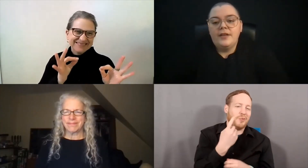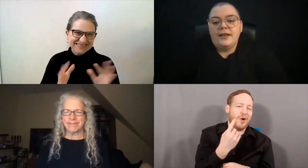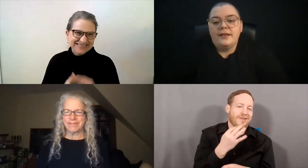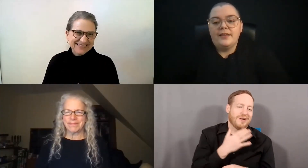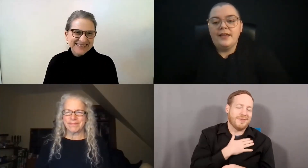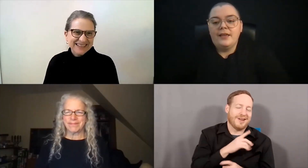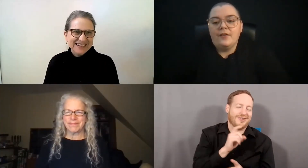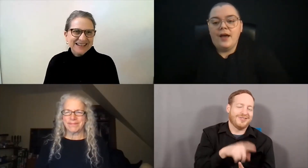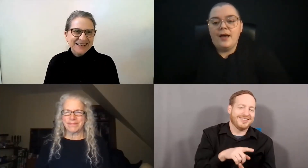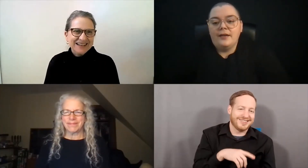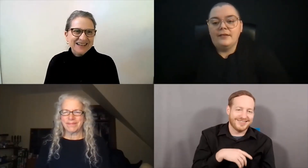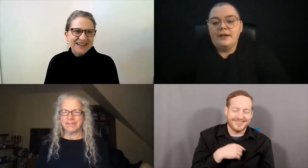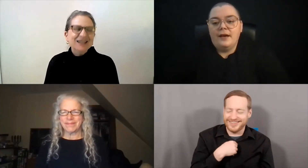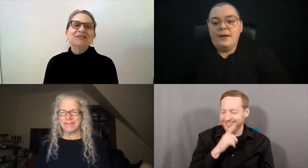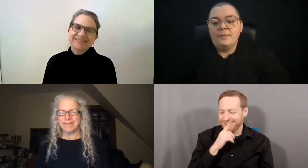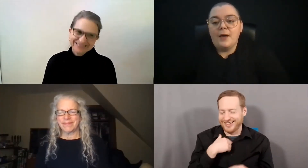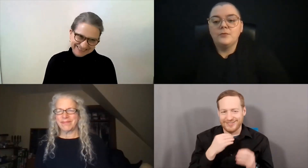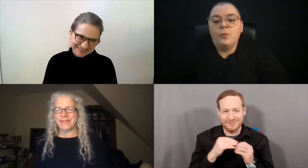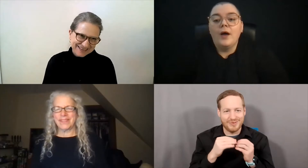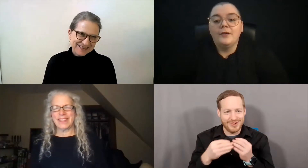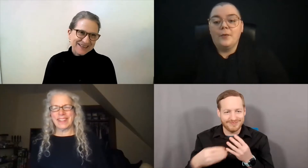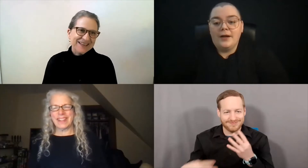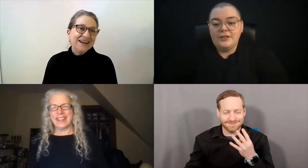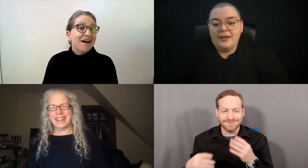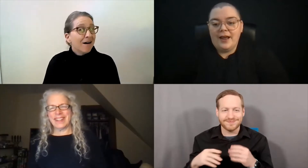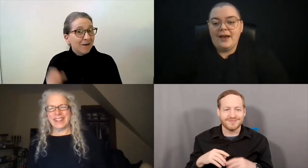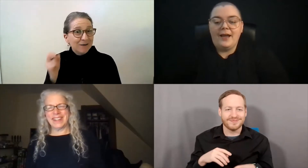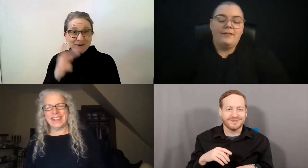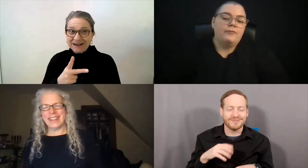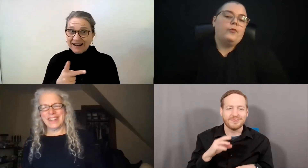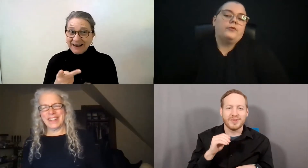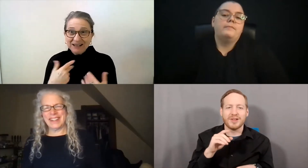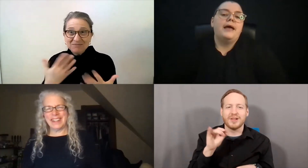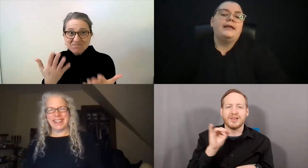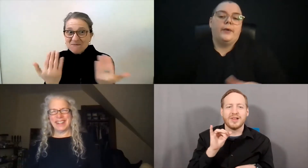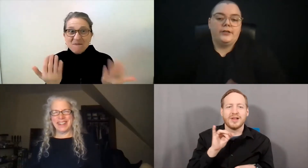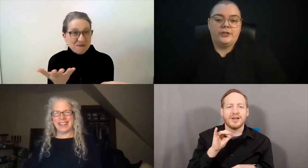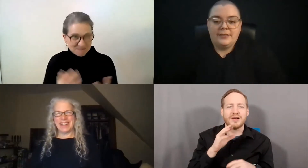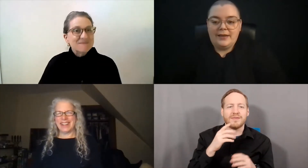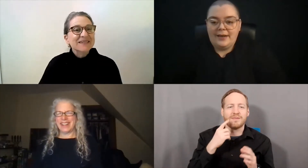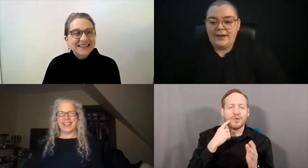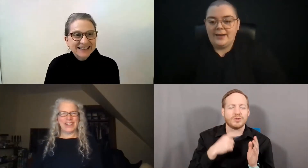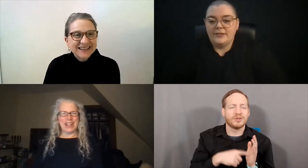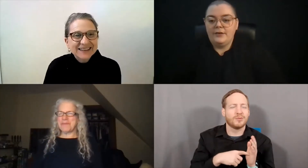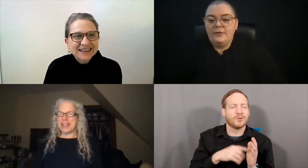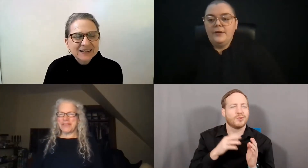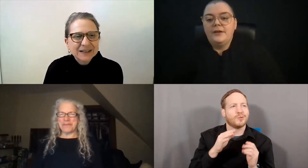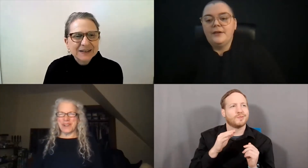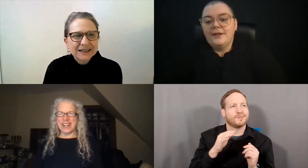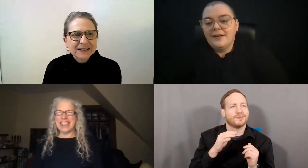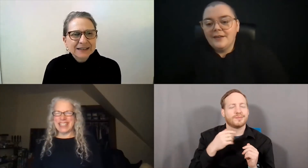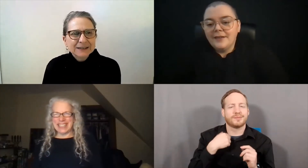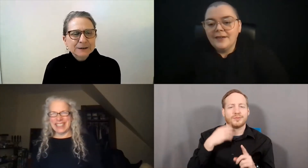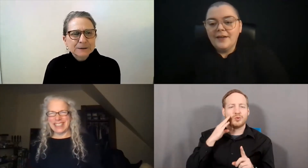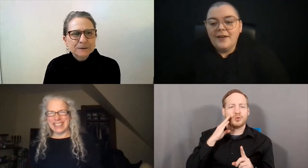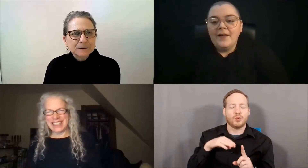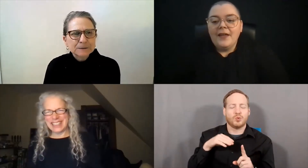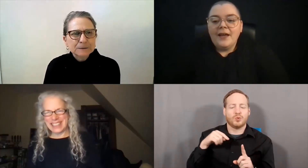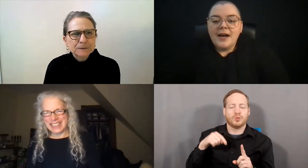You did. Thank you. And that was one question that I had. I have, of course, many questions that I could ask you. ready for more.